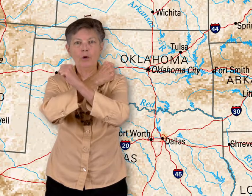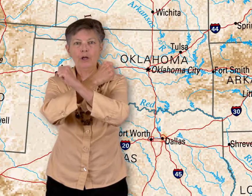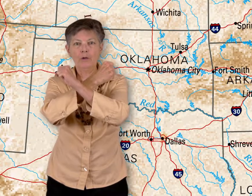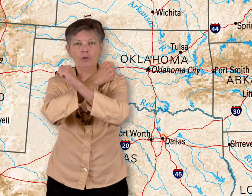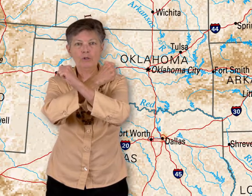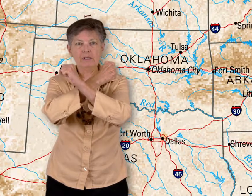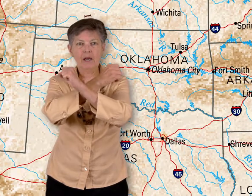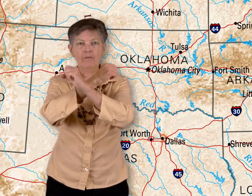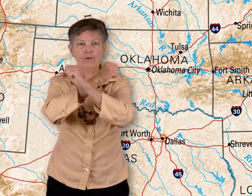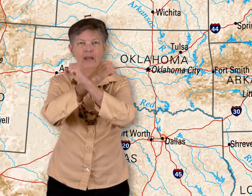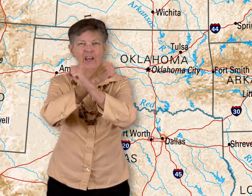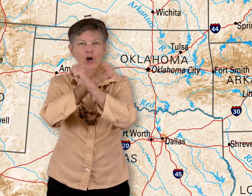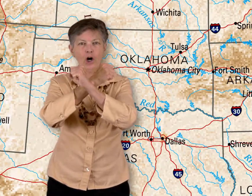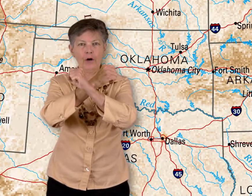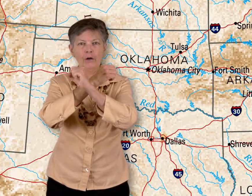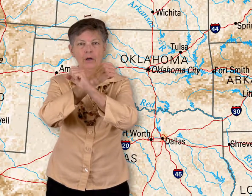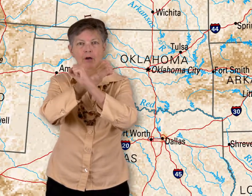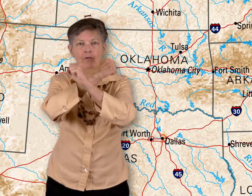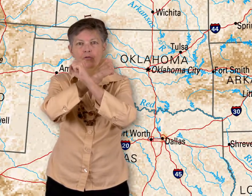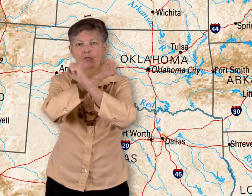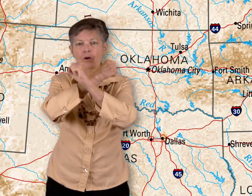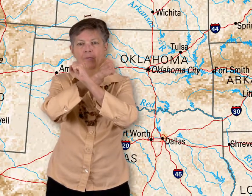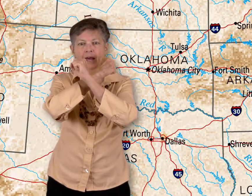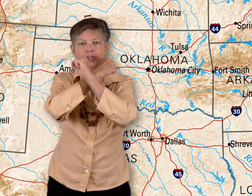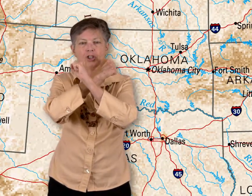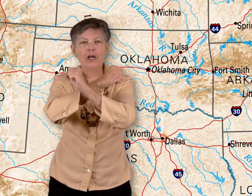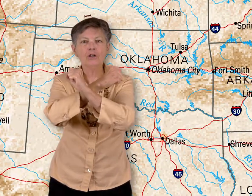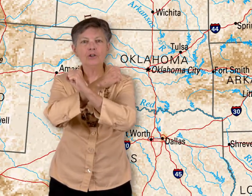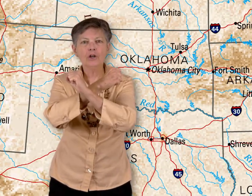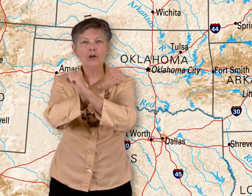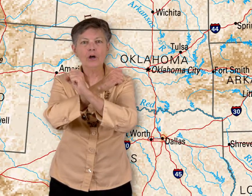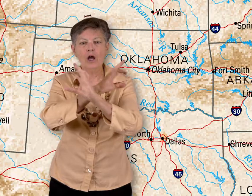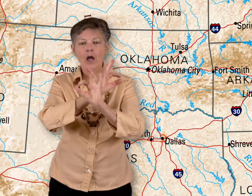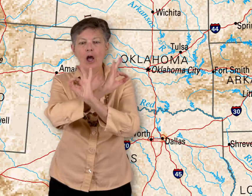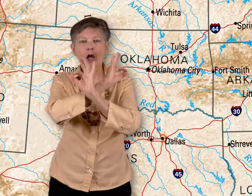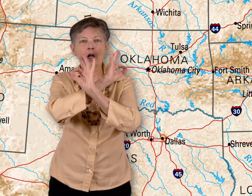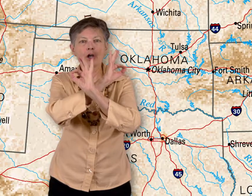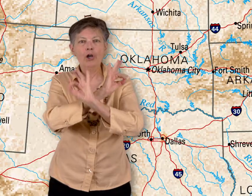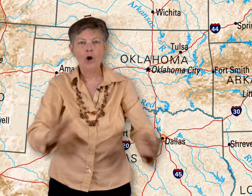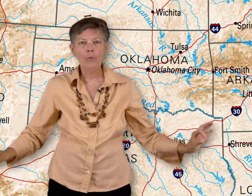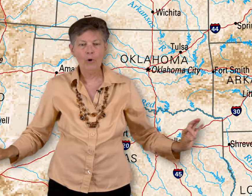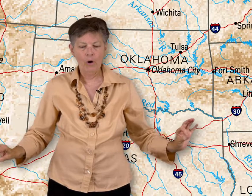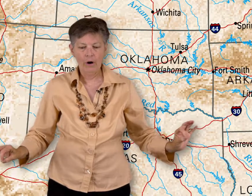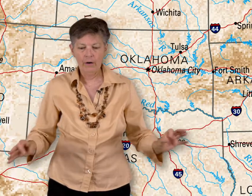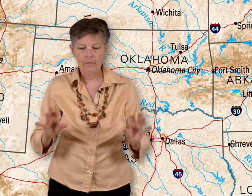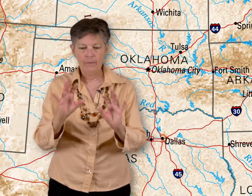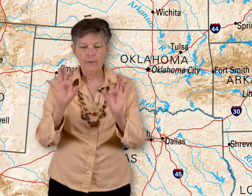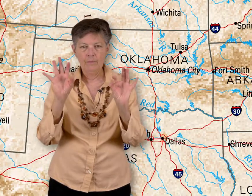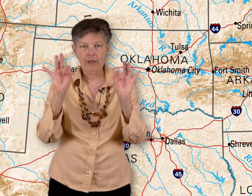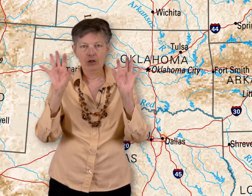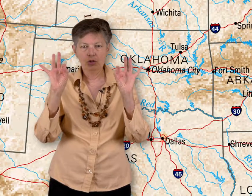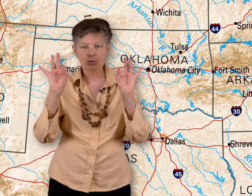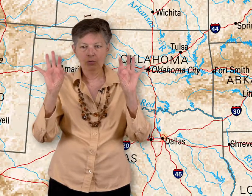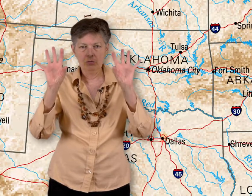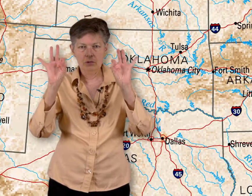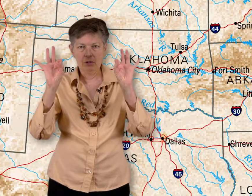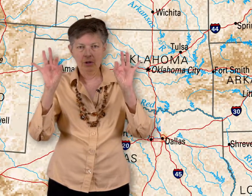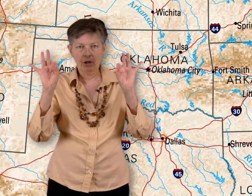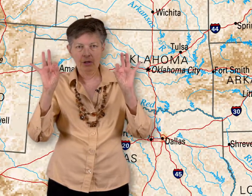we're going to do the sign for like guard. From thy shelter. No more. Make two. You're going to.